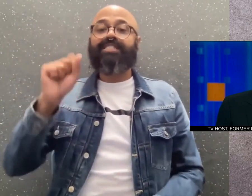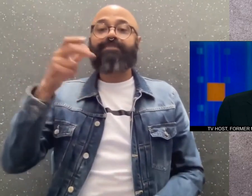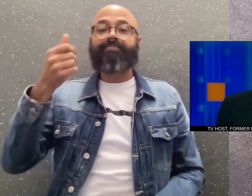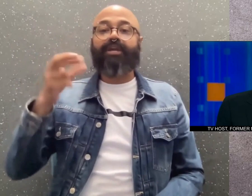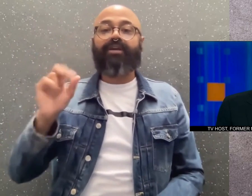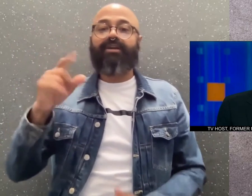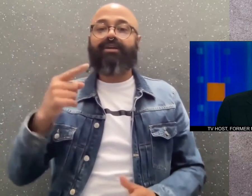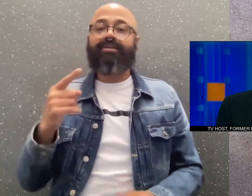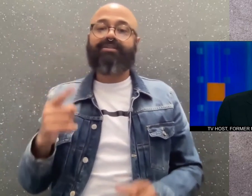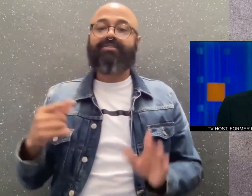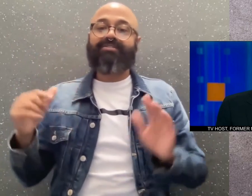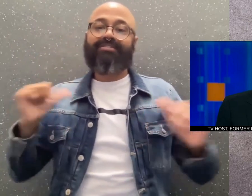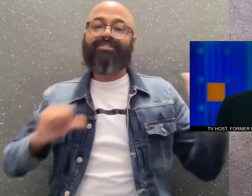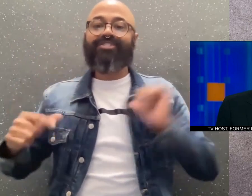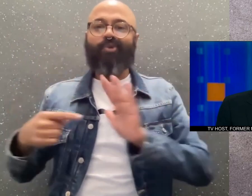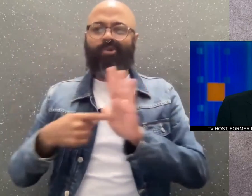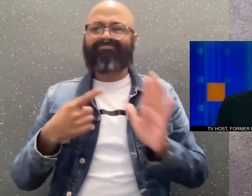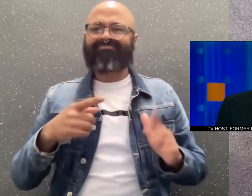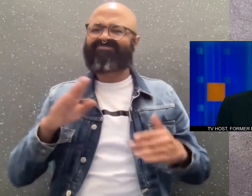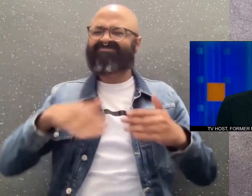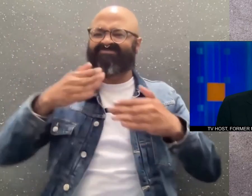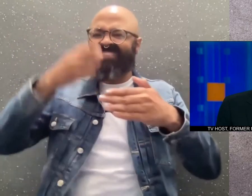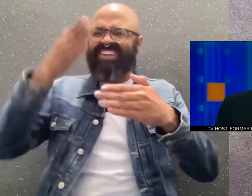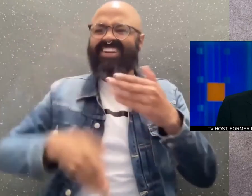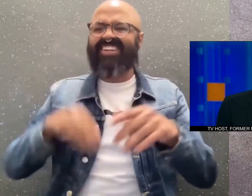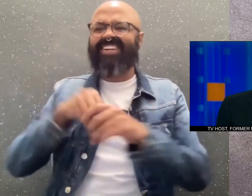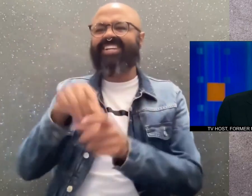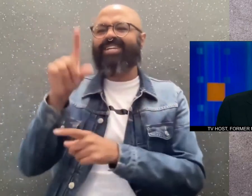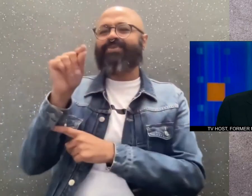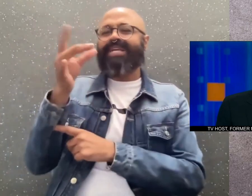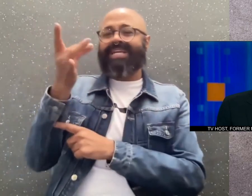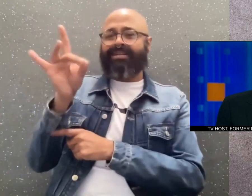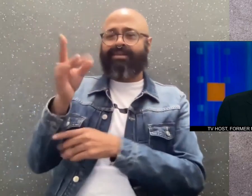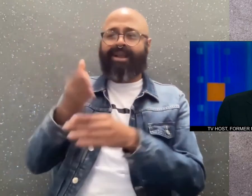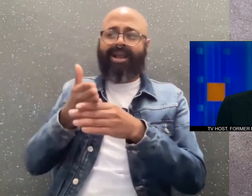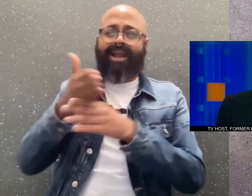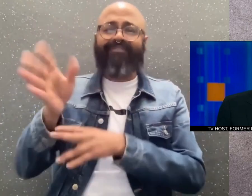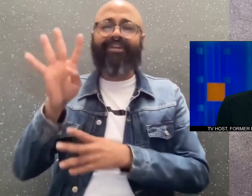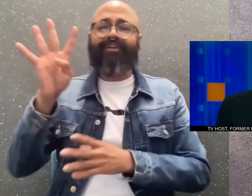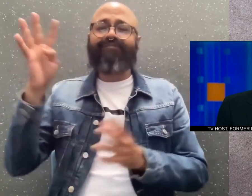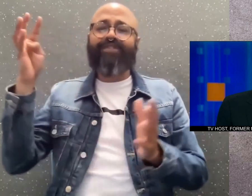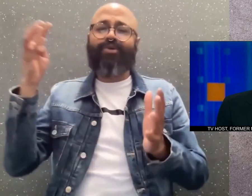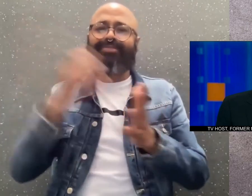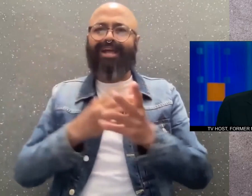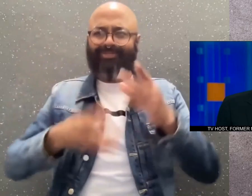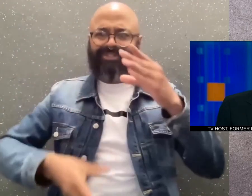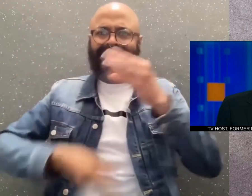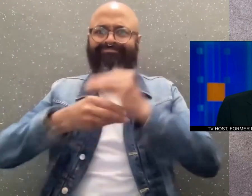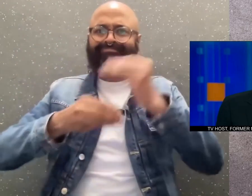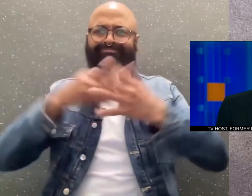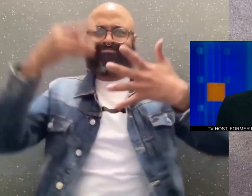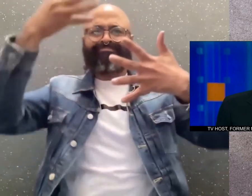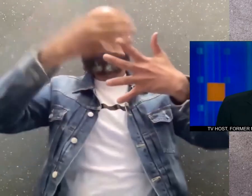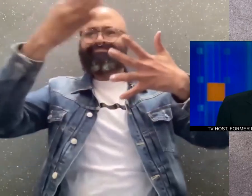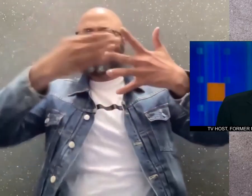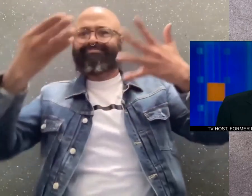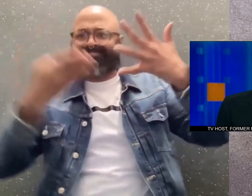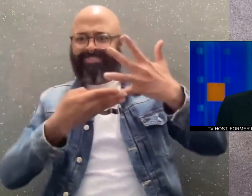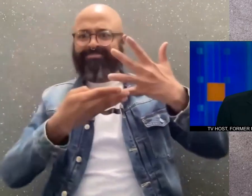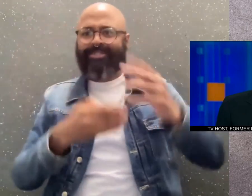The Jerry Springer show came to an end in 2018 after 4,000 plus episodes and more than